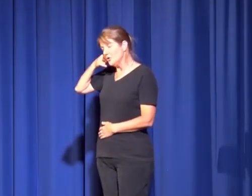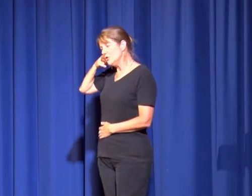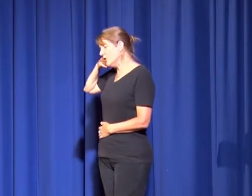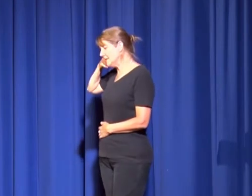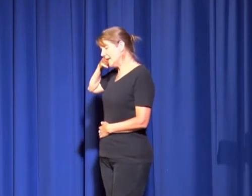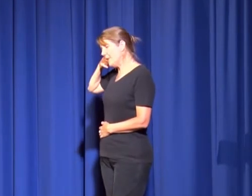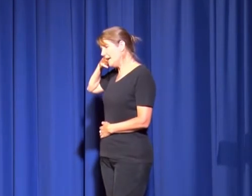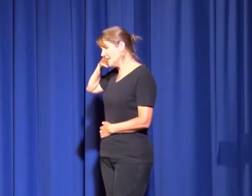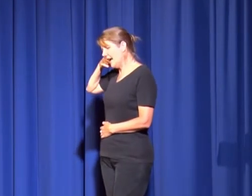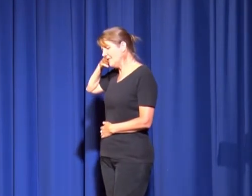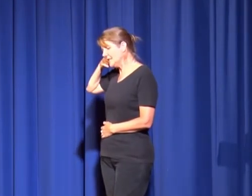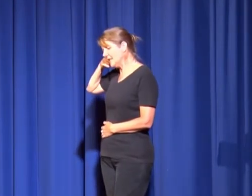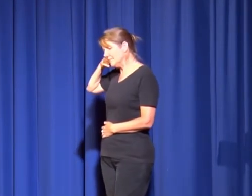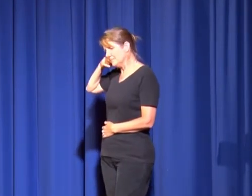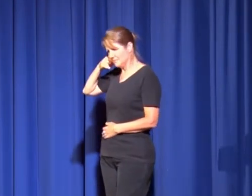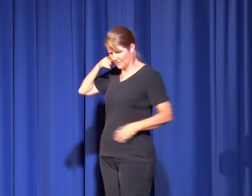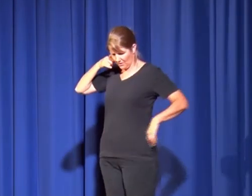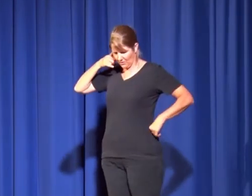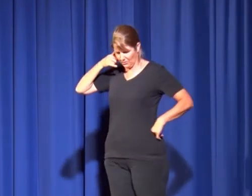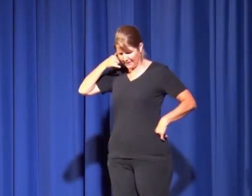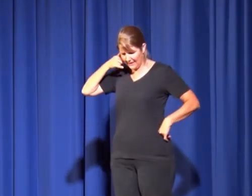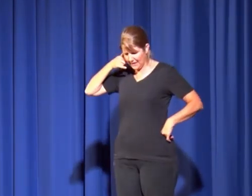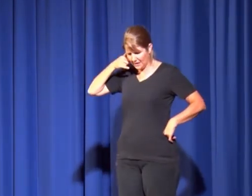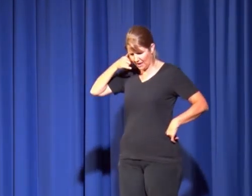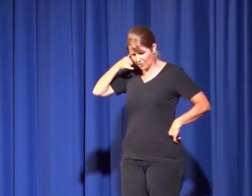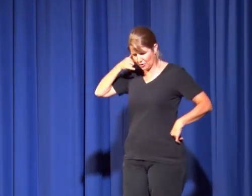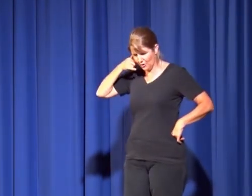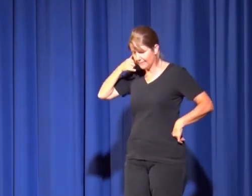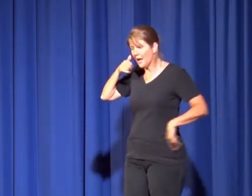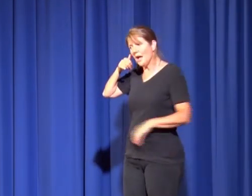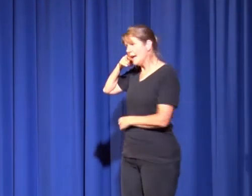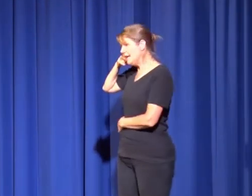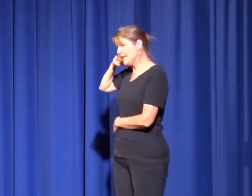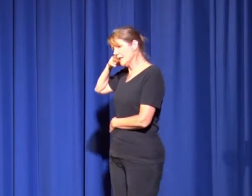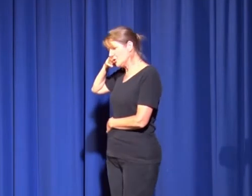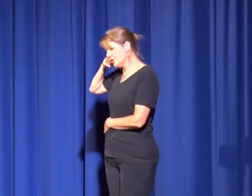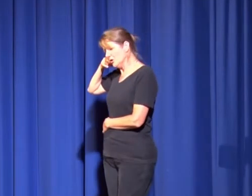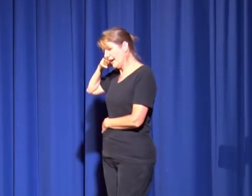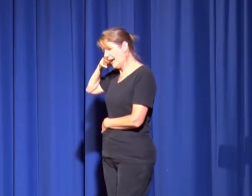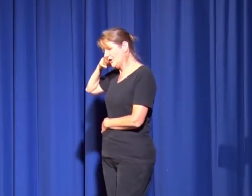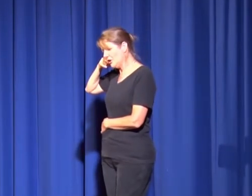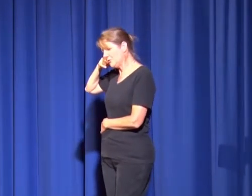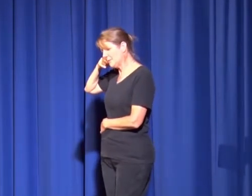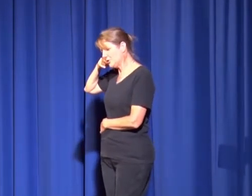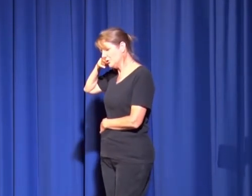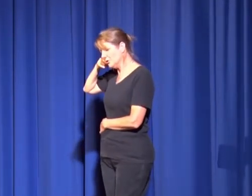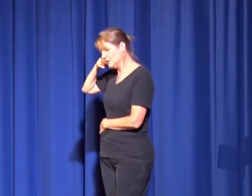No, Mr Abrahams, I haven't seen them. Oh, really? Are you sure? Yes, I'm sure. I haven't heard from them at all.